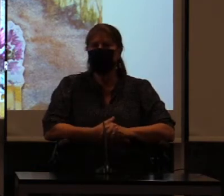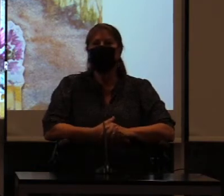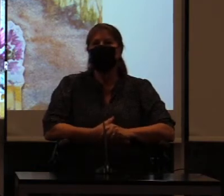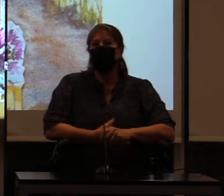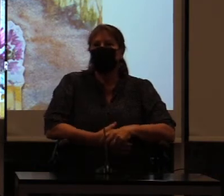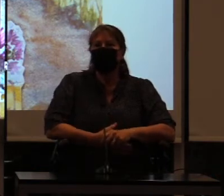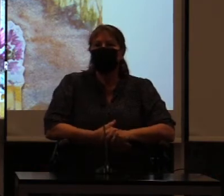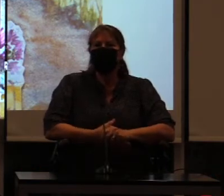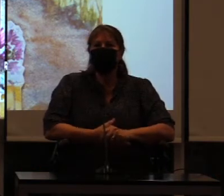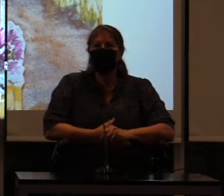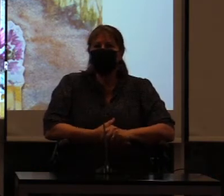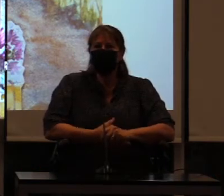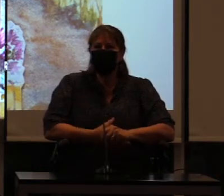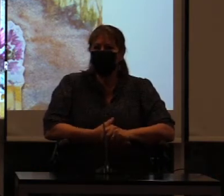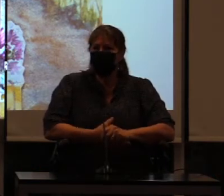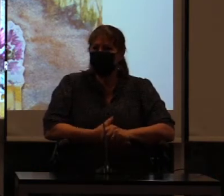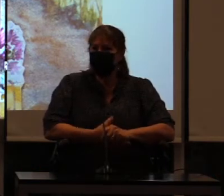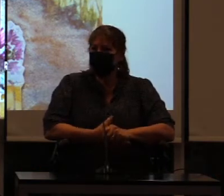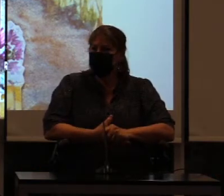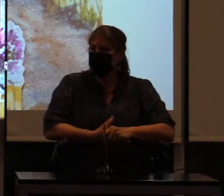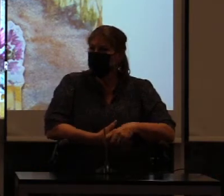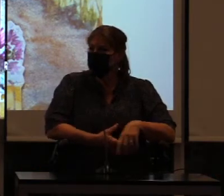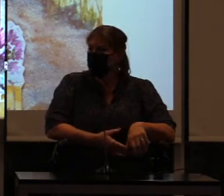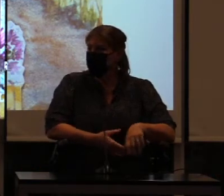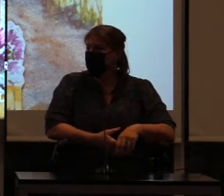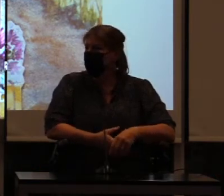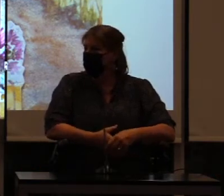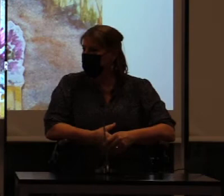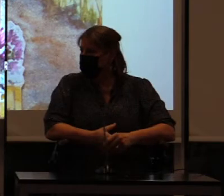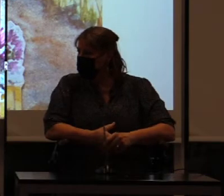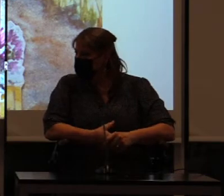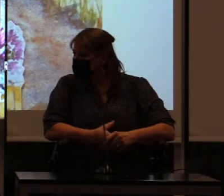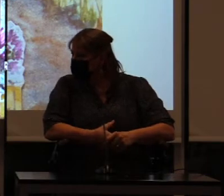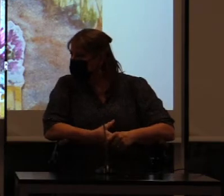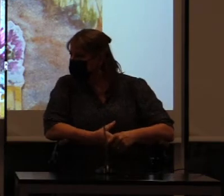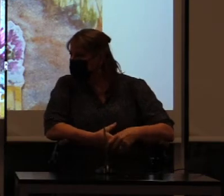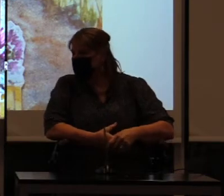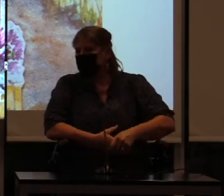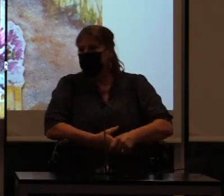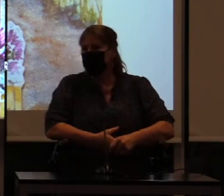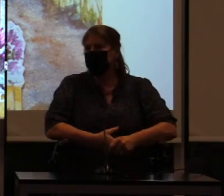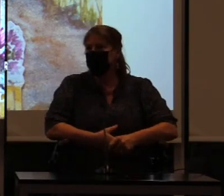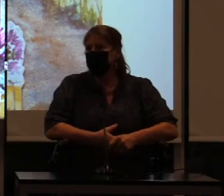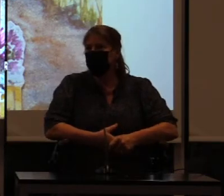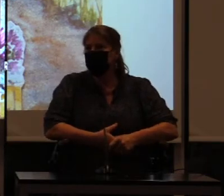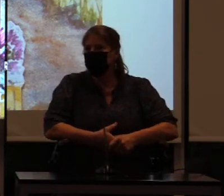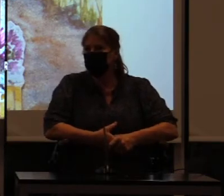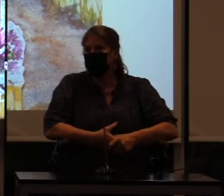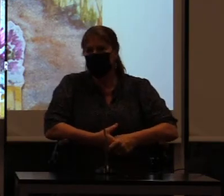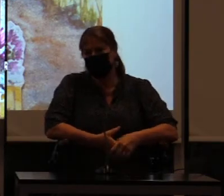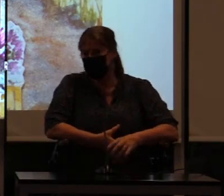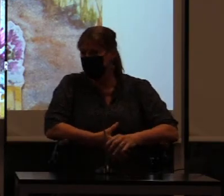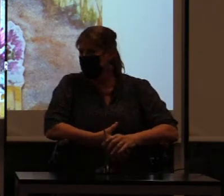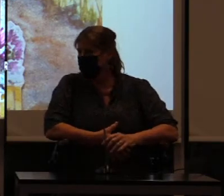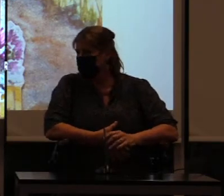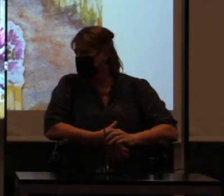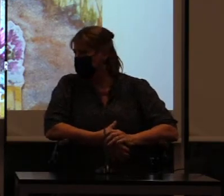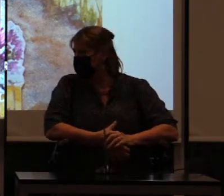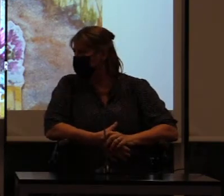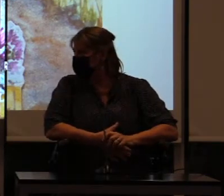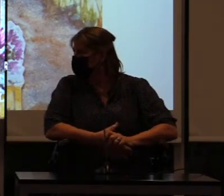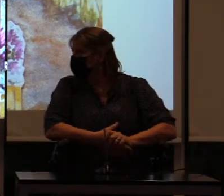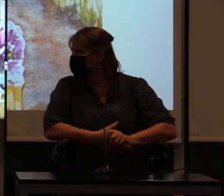okay. And it really inspired me to join the Berry Art Club, which I didn't think would be, I'm not a